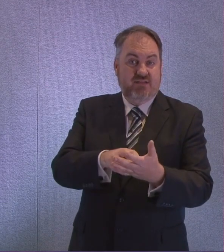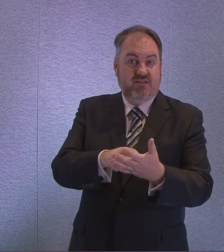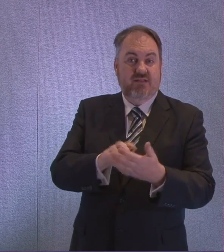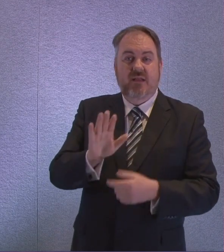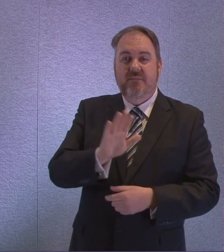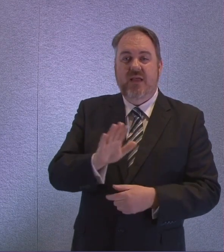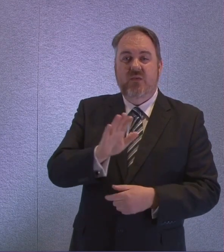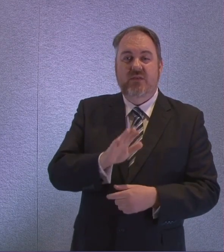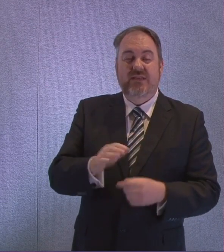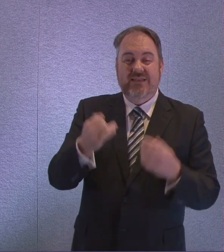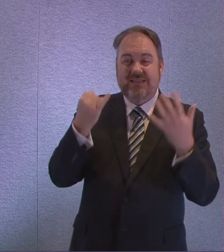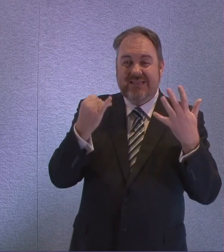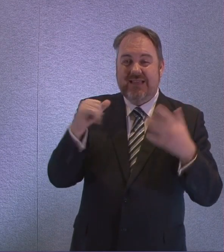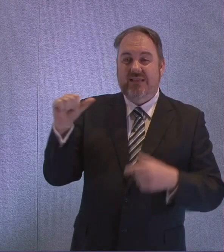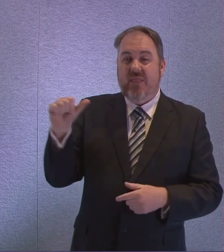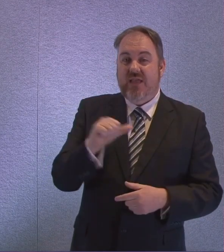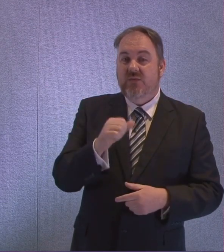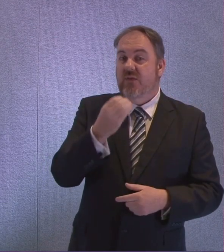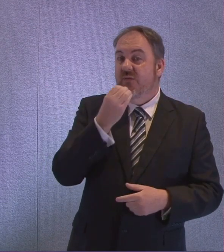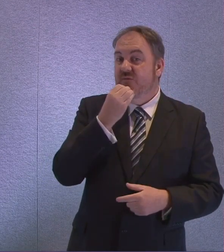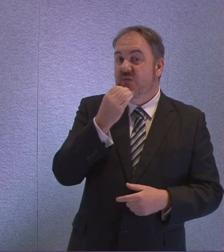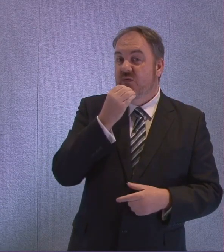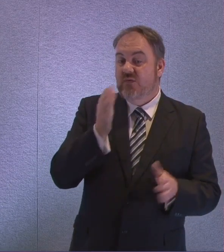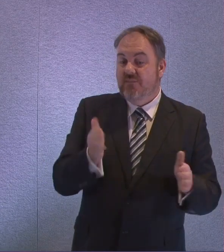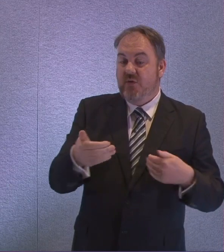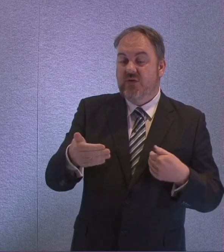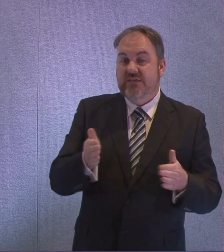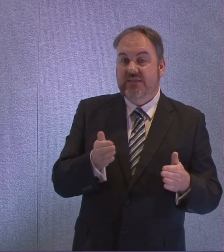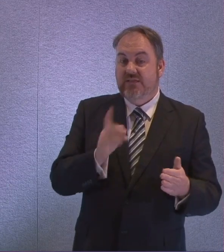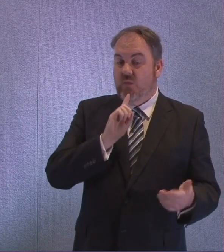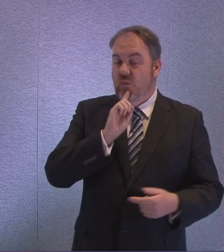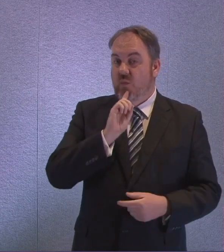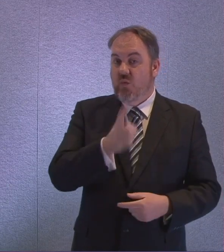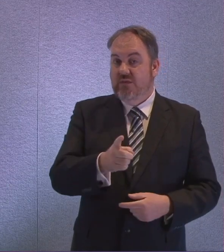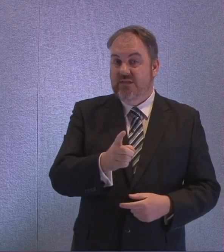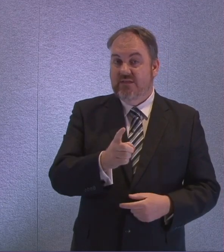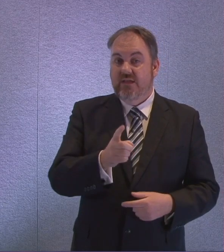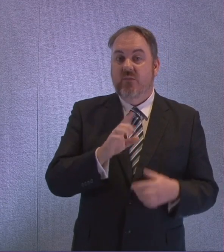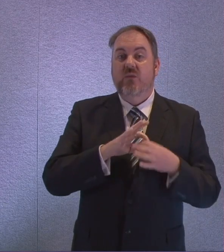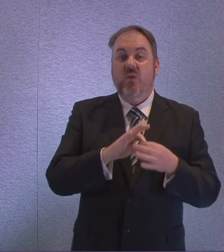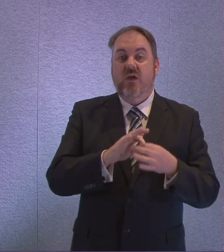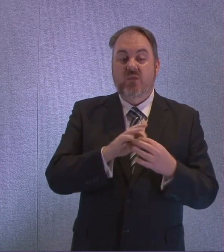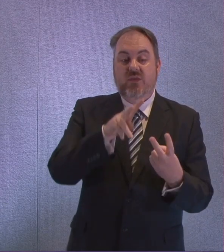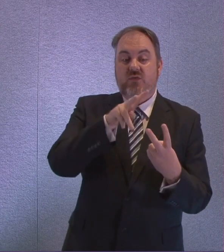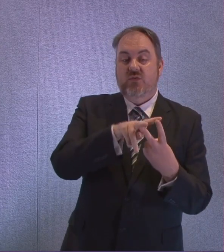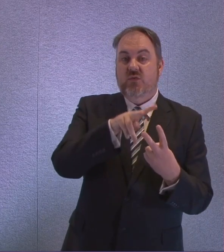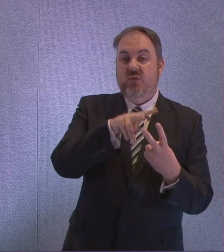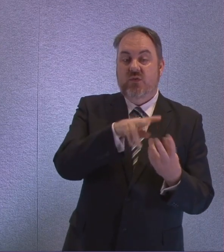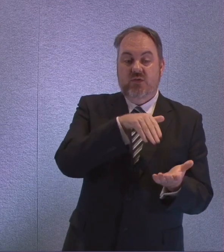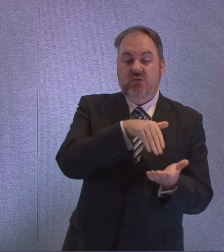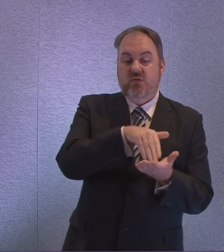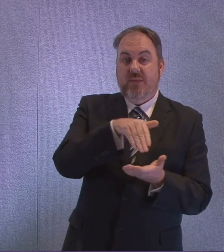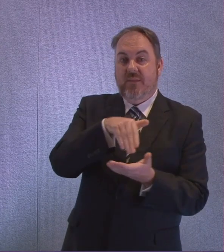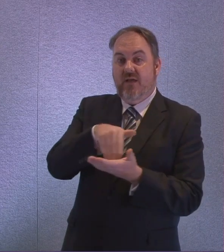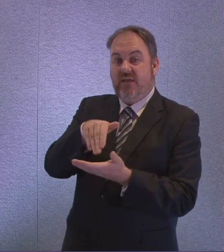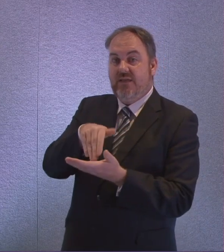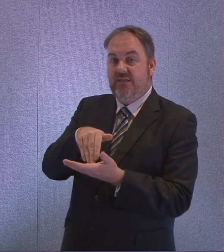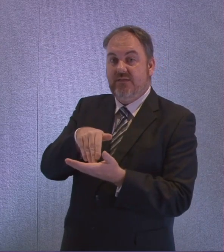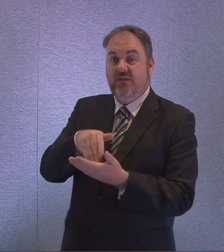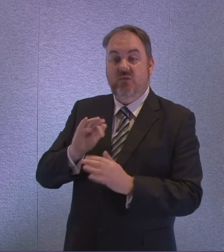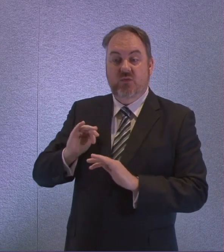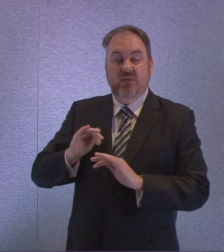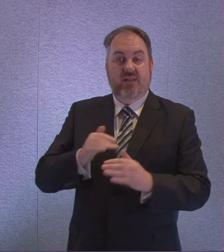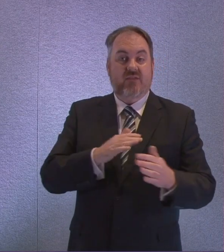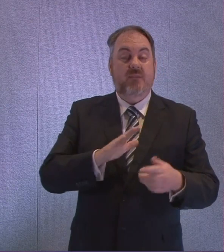,000 food packages have been ordered. And we have a national contract with two supermarkets in place for the delivery of those food boxes free of